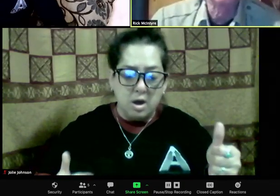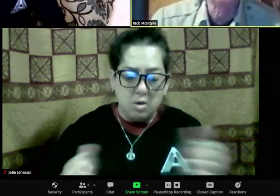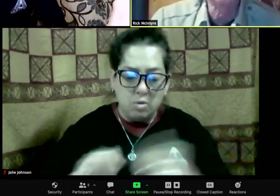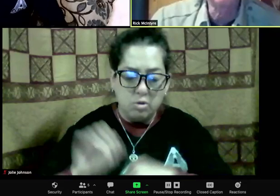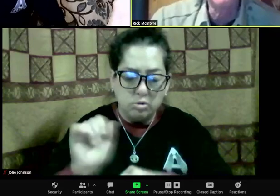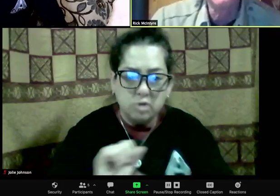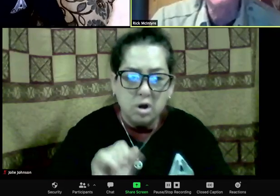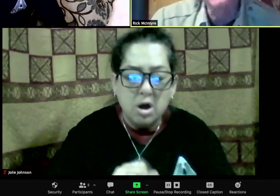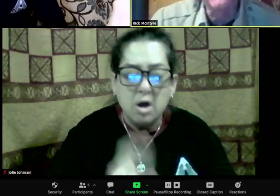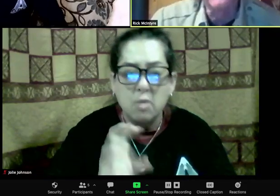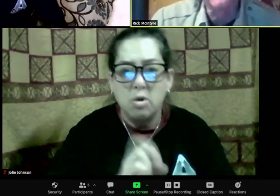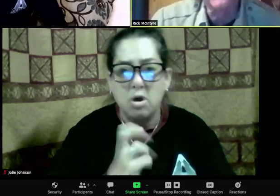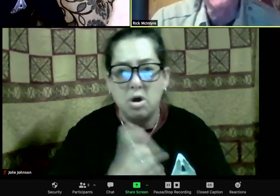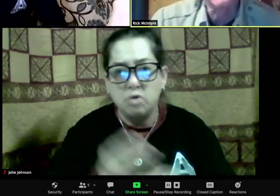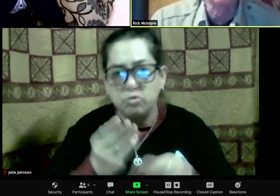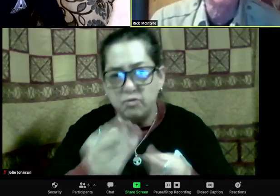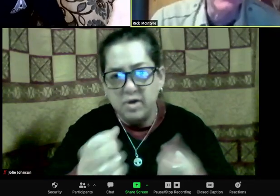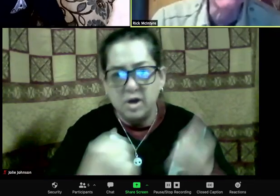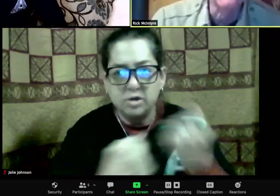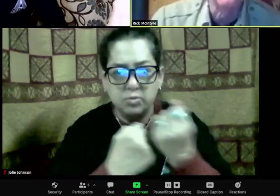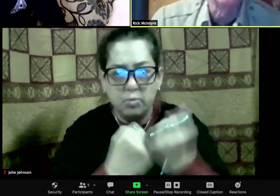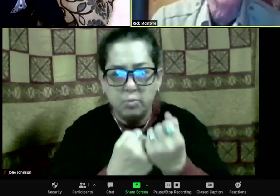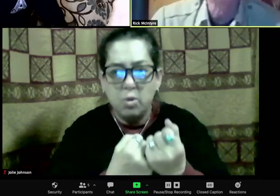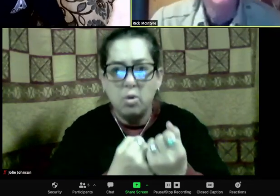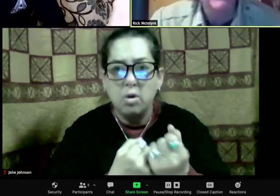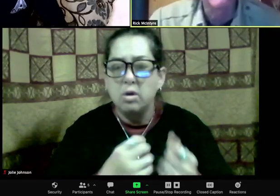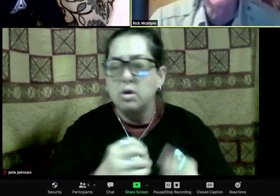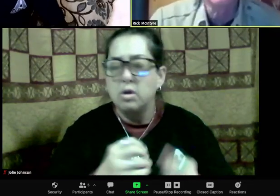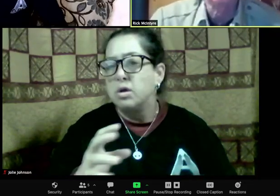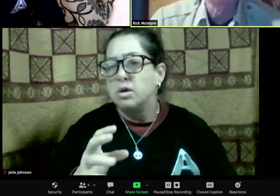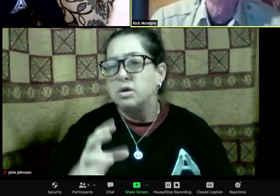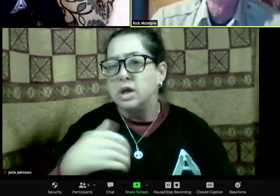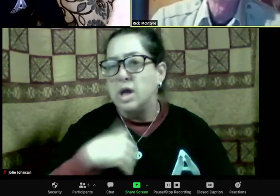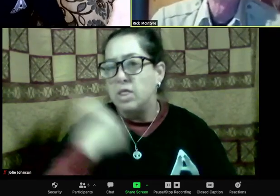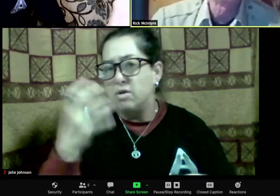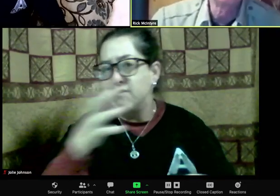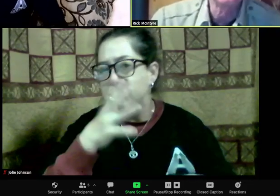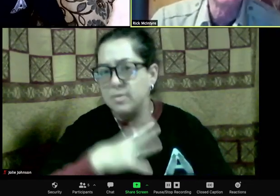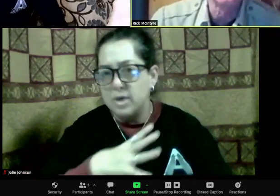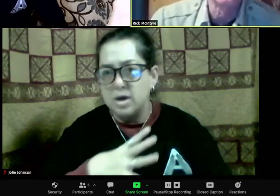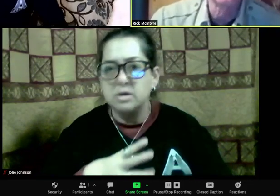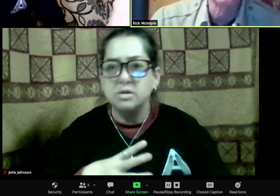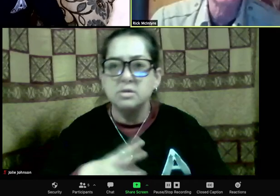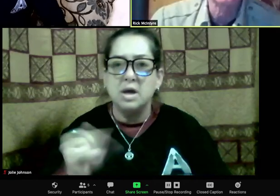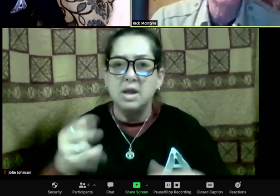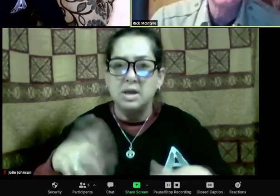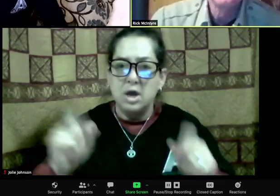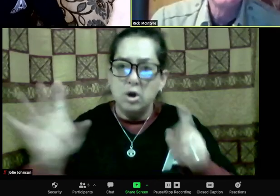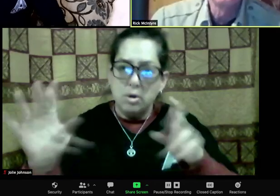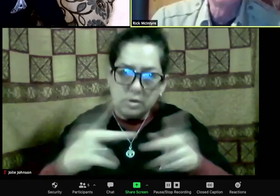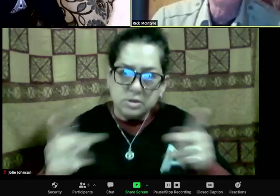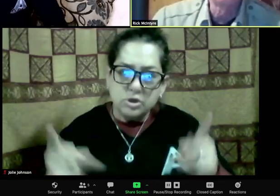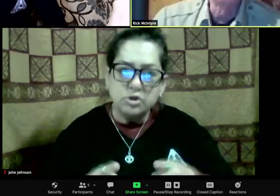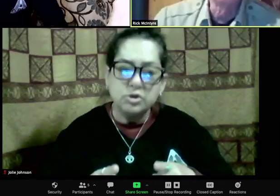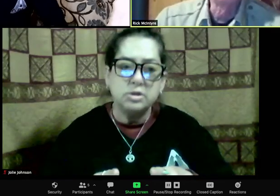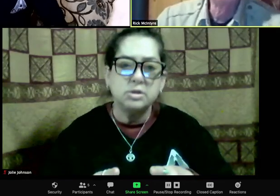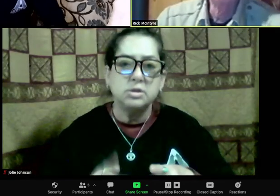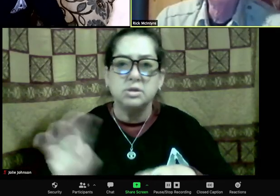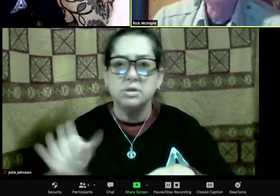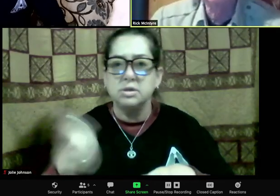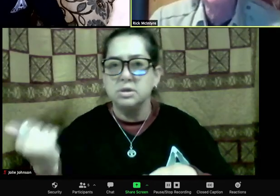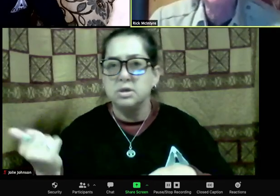And when I went back over my notes in reviewing her story, the thing that really jumped out at me was her